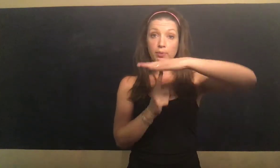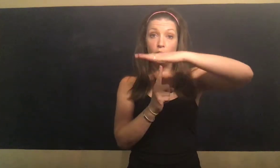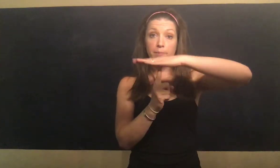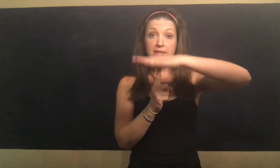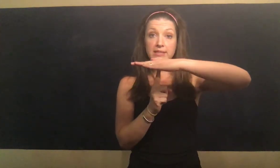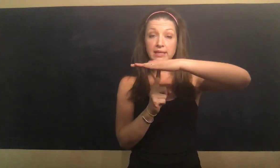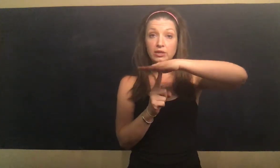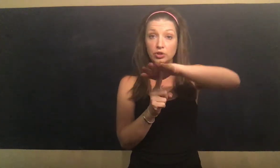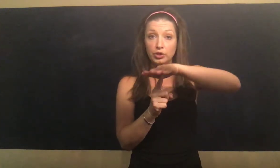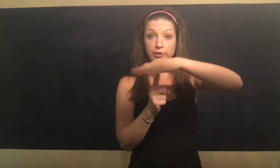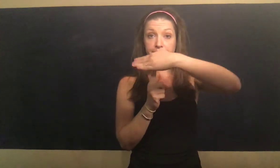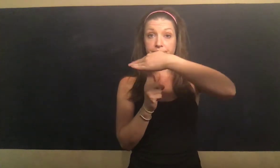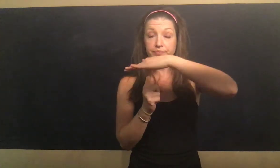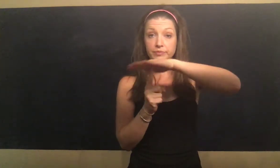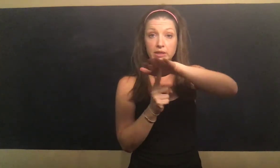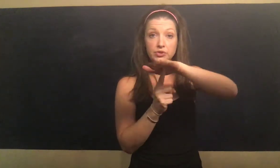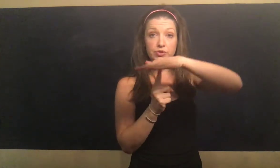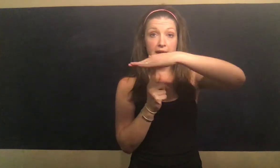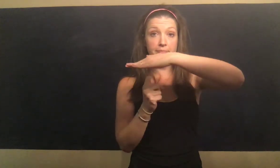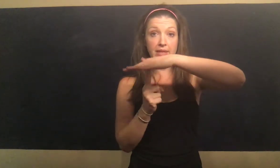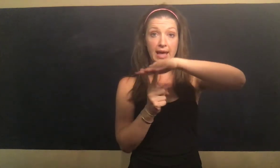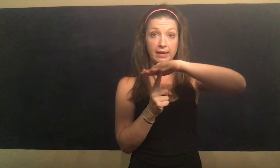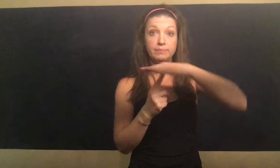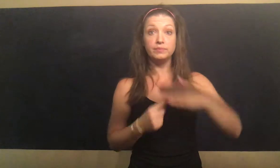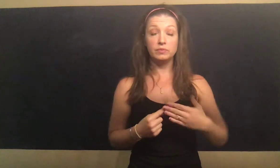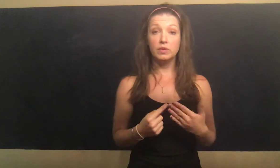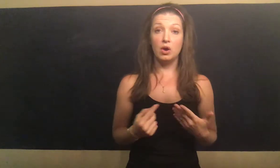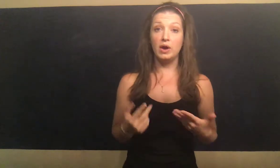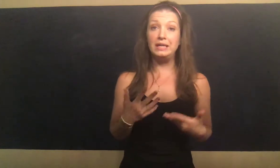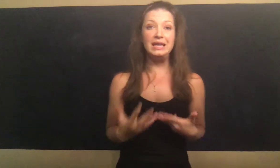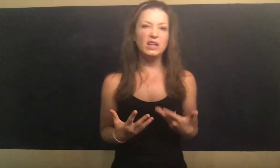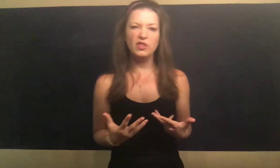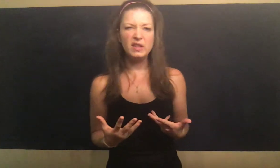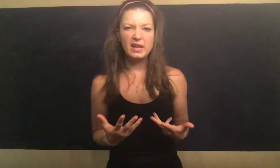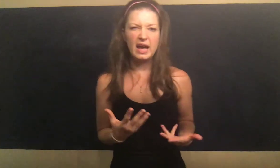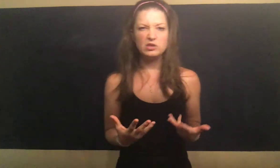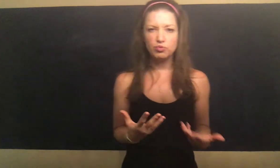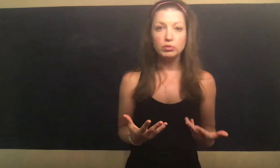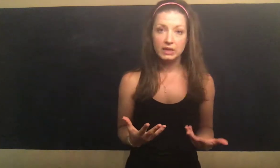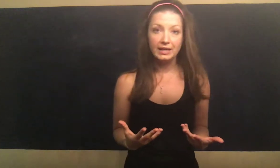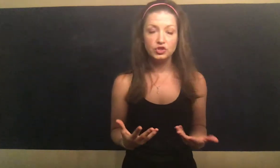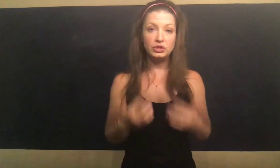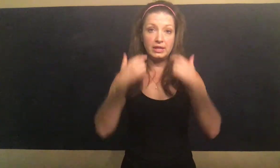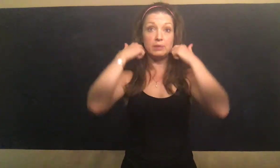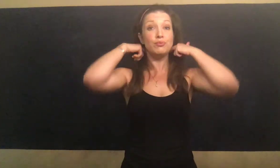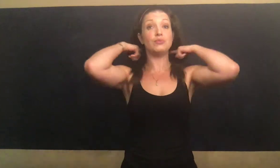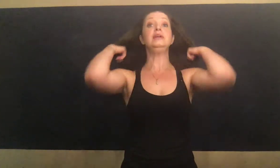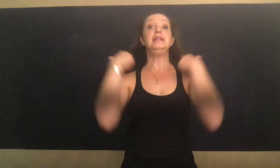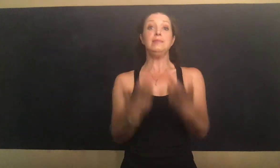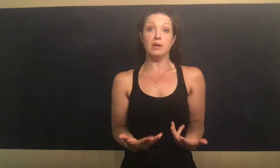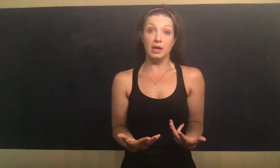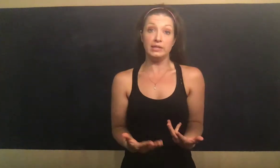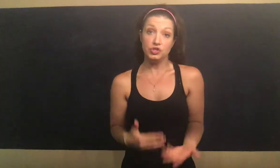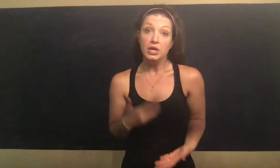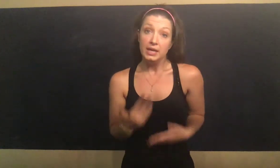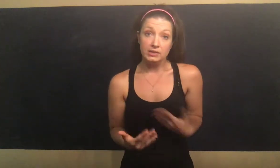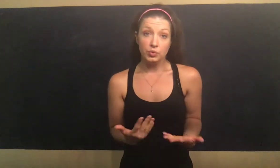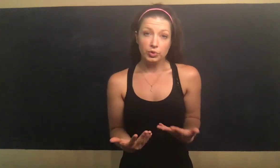perpendicular to that plane, all right? Anything that has rotation in it pretty much is going to